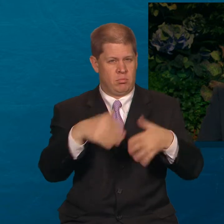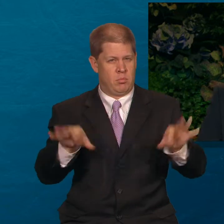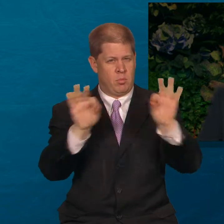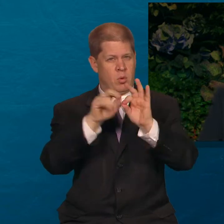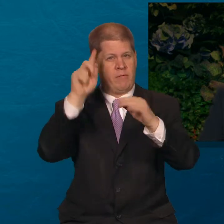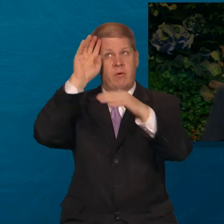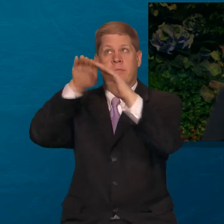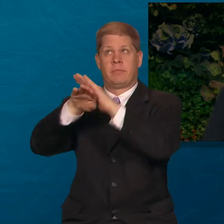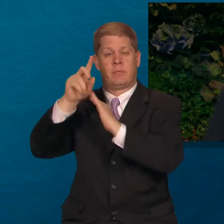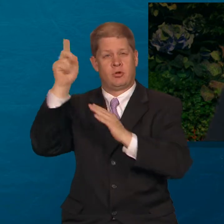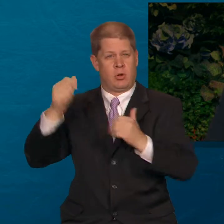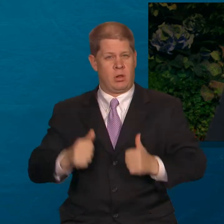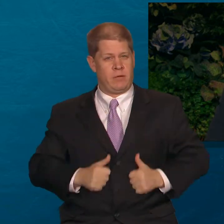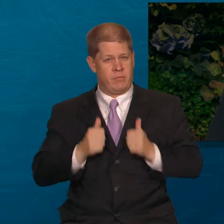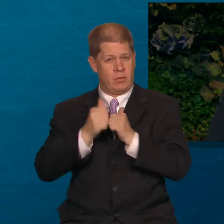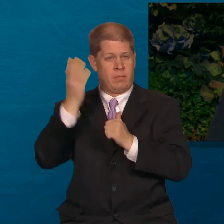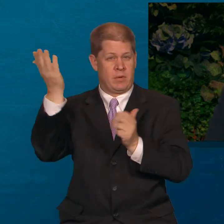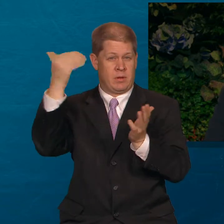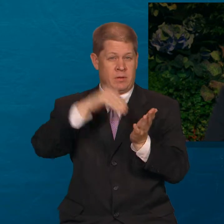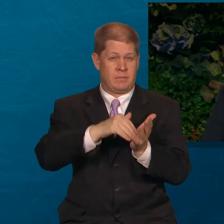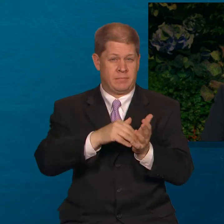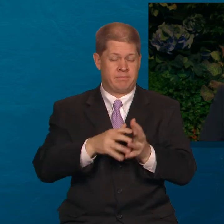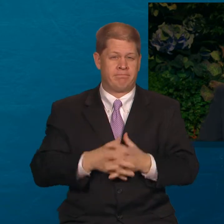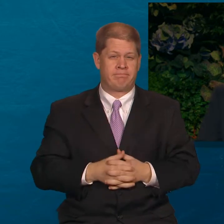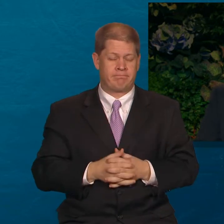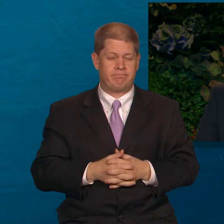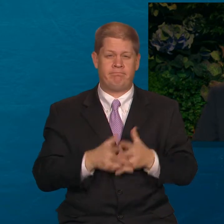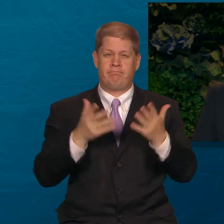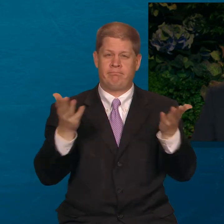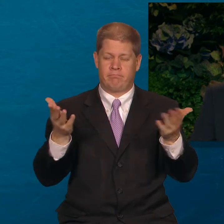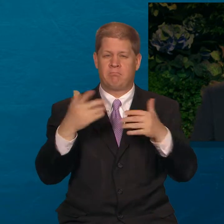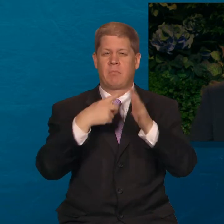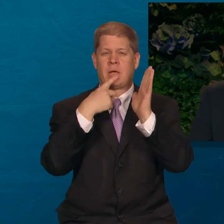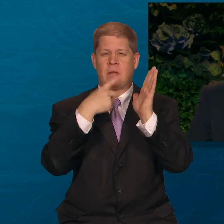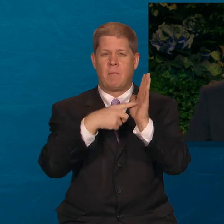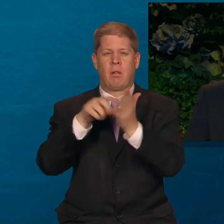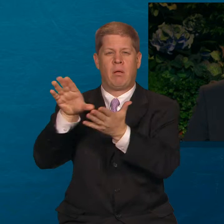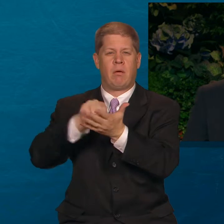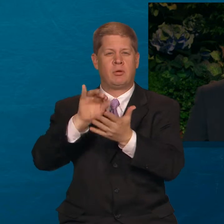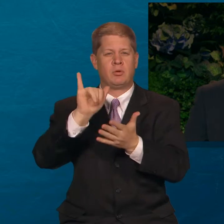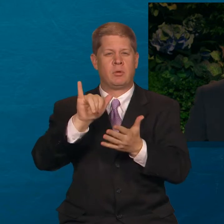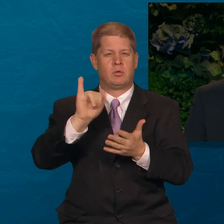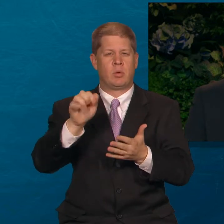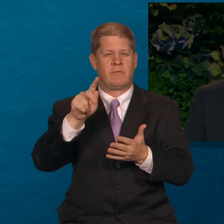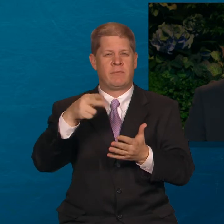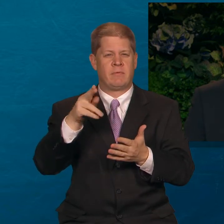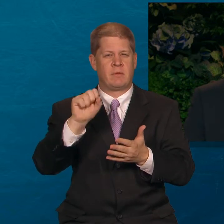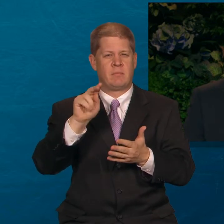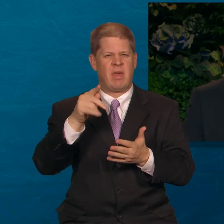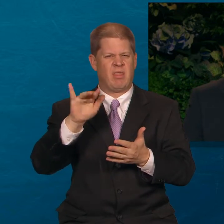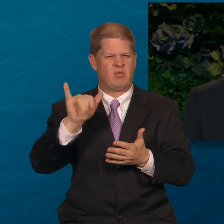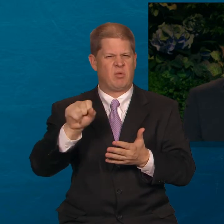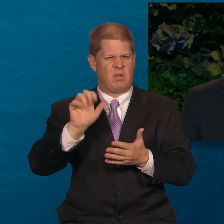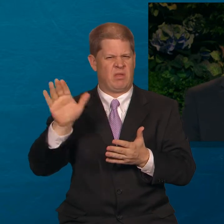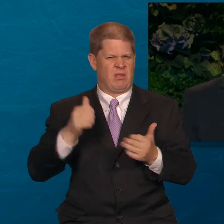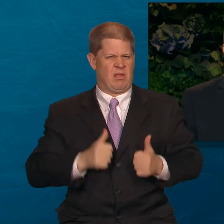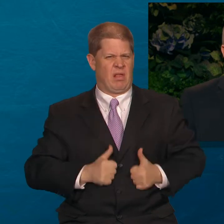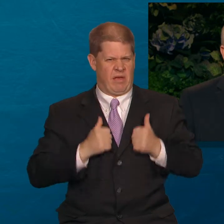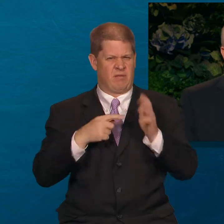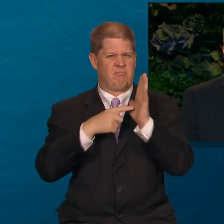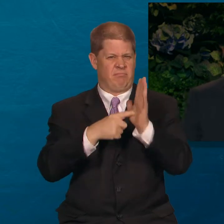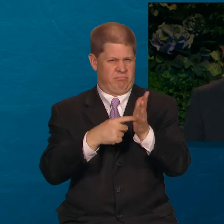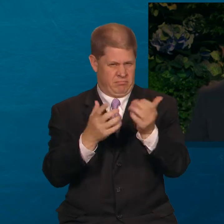for eternal life in His presence. An episode in the life of the Prophet Joseph Smith illustrates this principle.